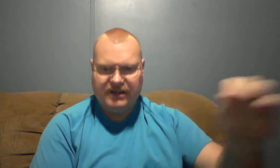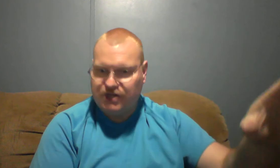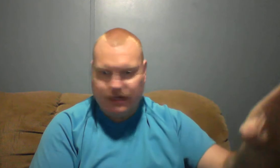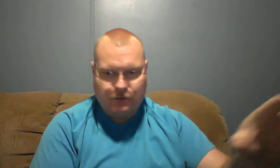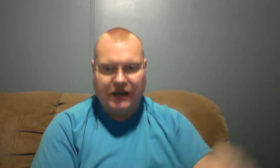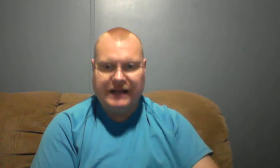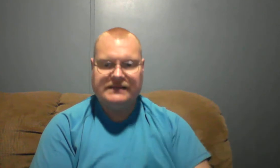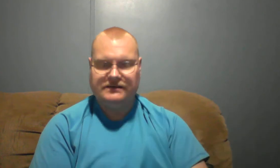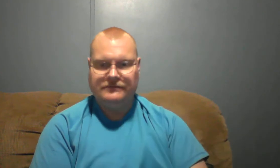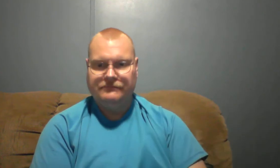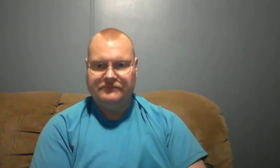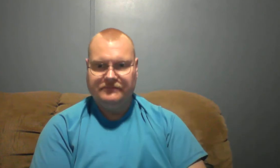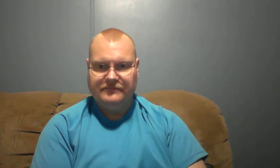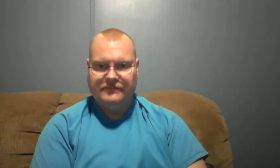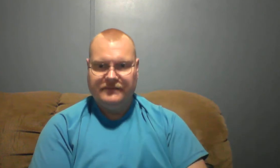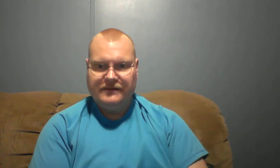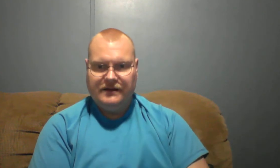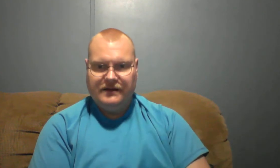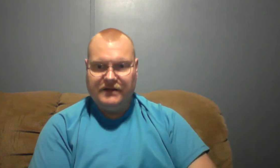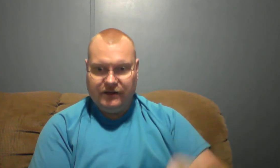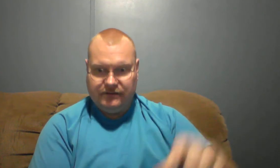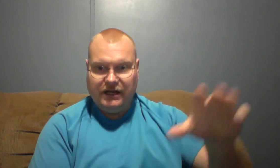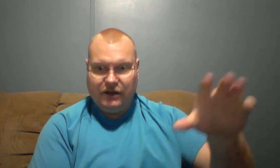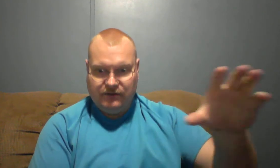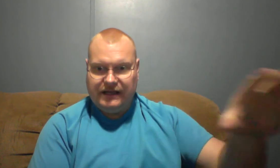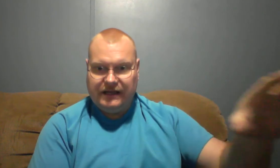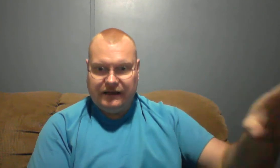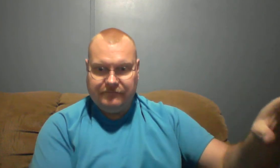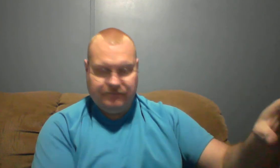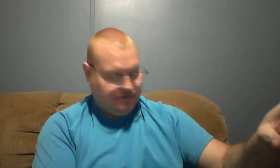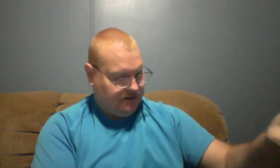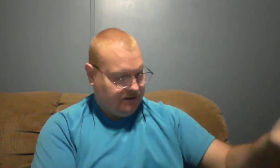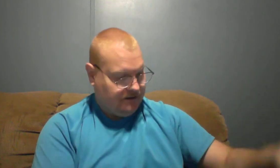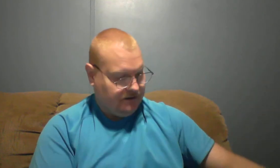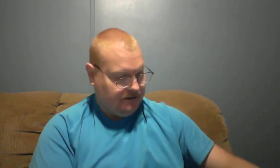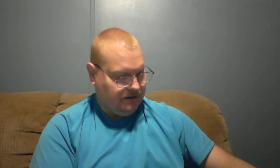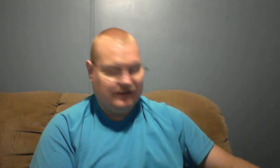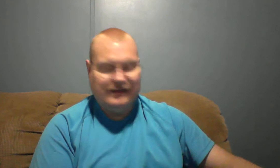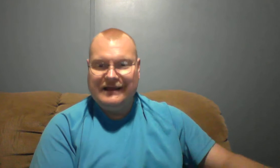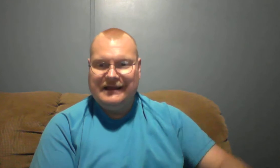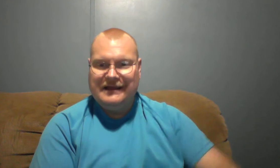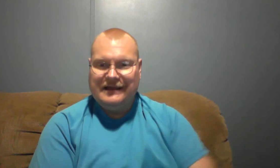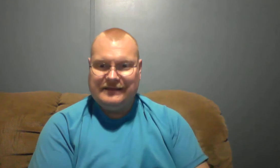cheap grace. The, you know, the, the,